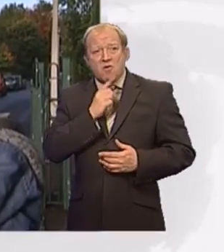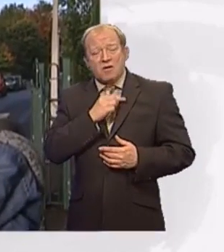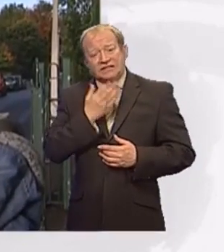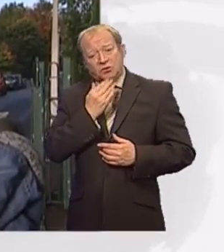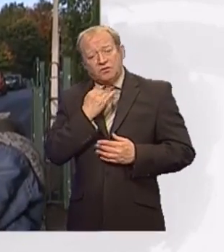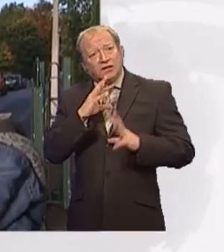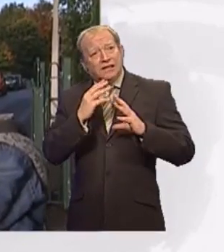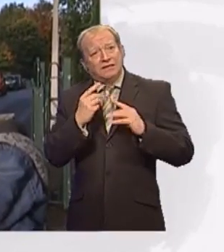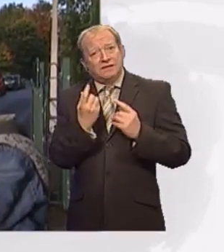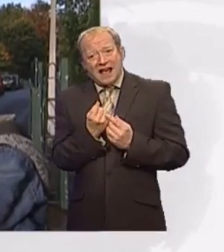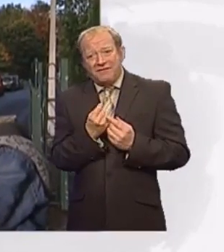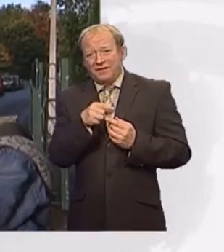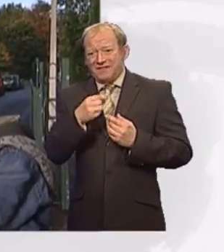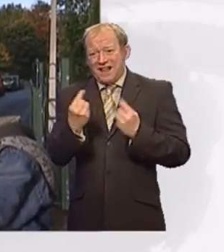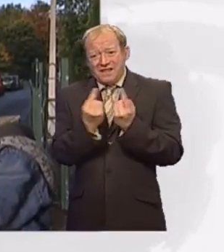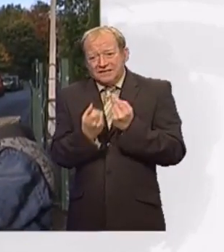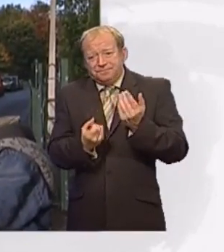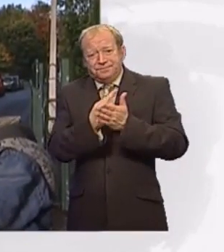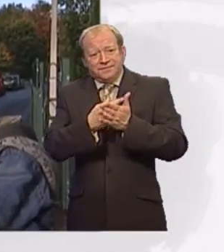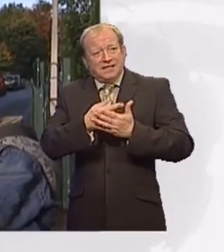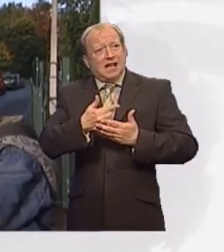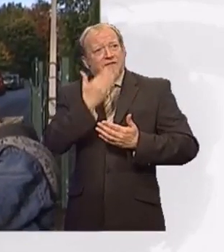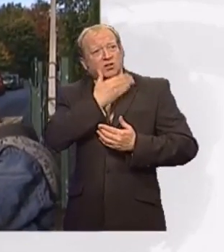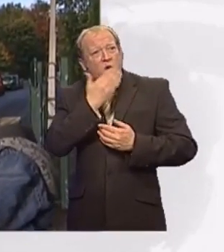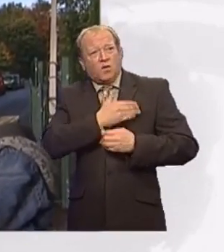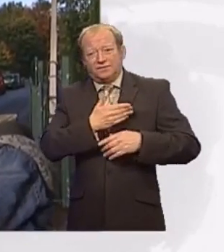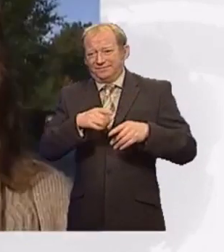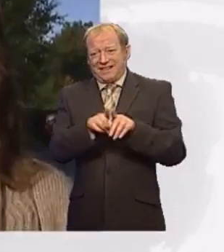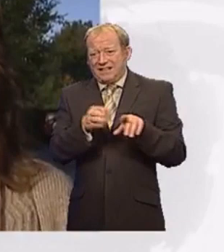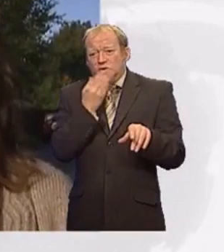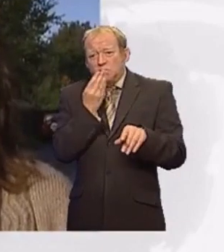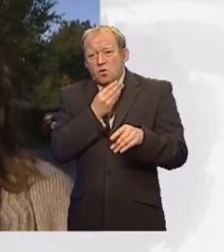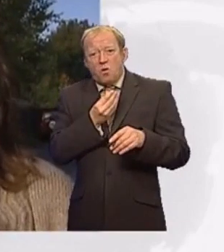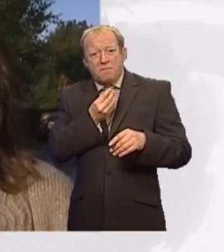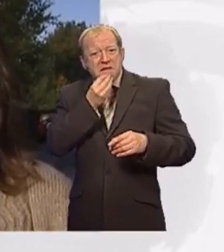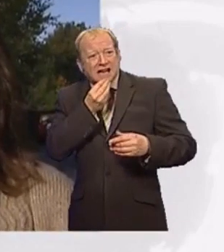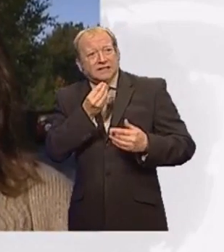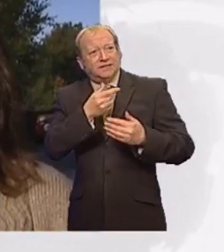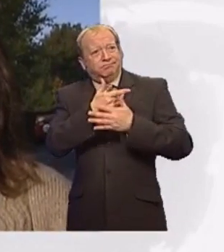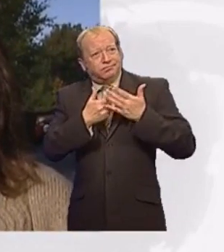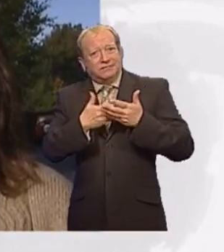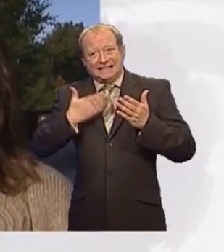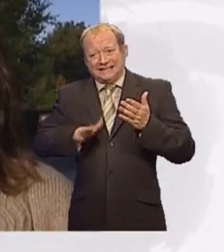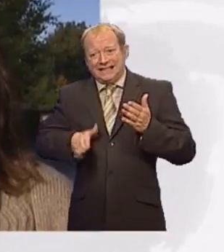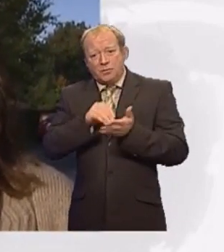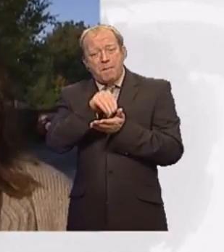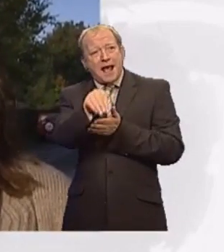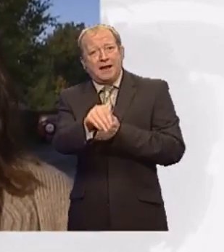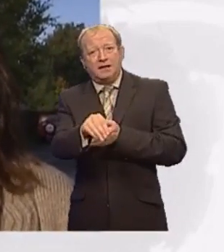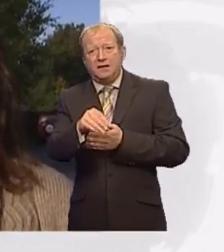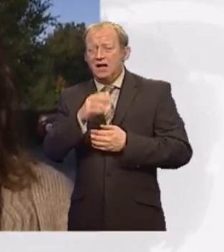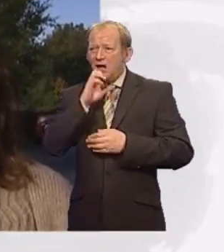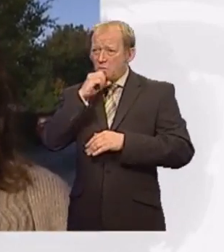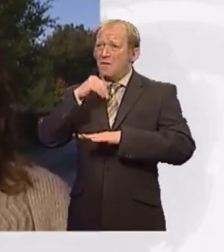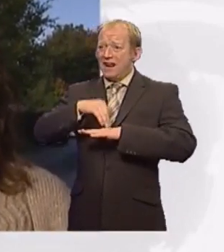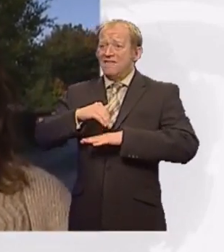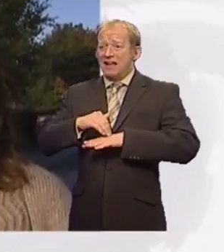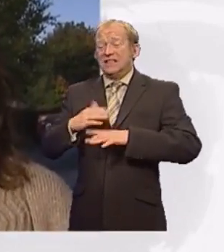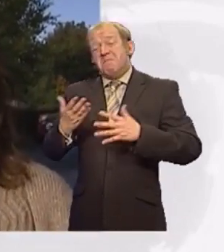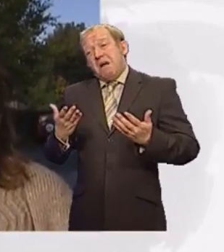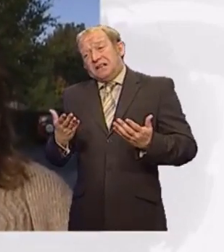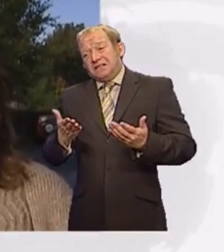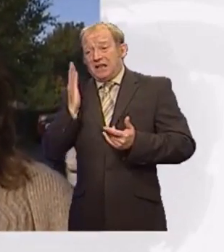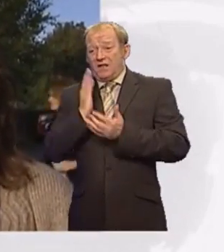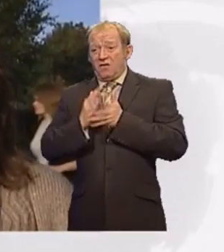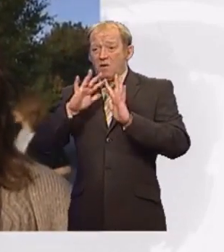things that crop up with the school during the week, school meals and things that need paying. Yeah, it will affect us, but I think in the real world,